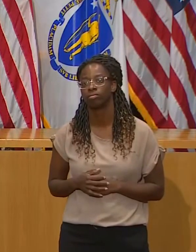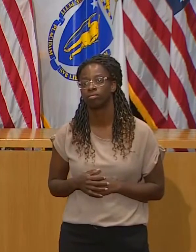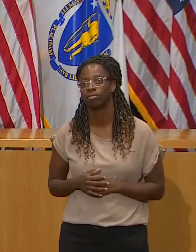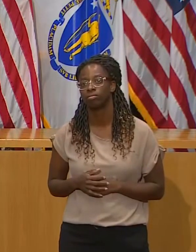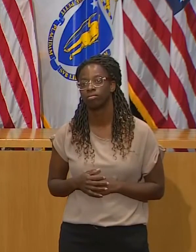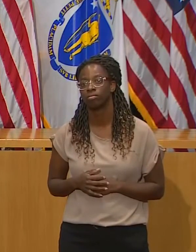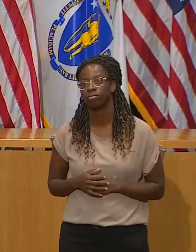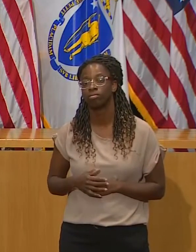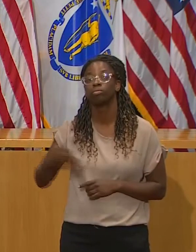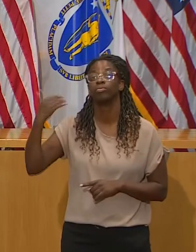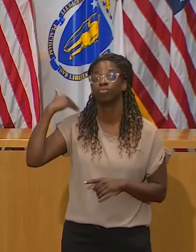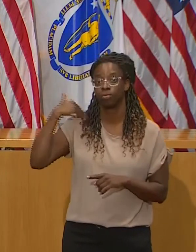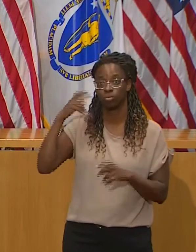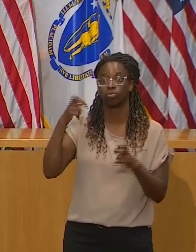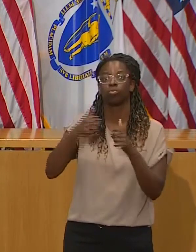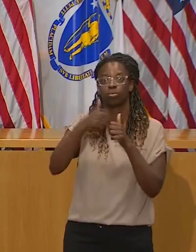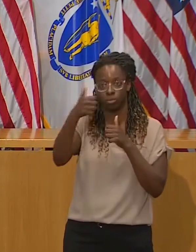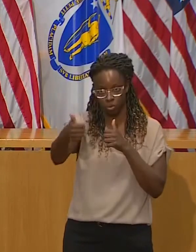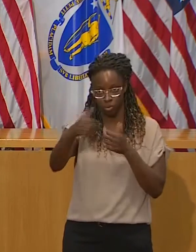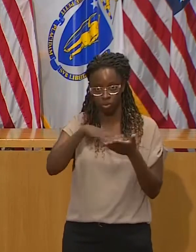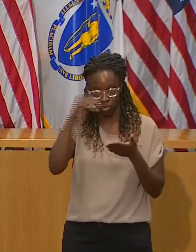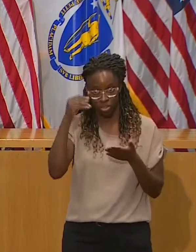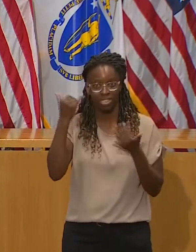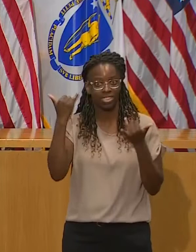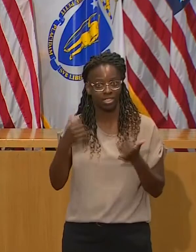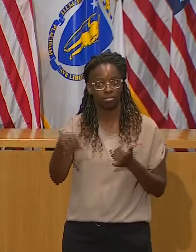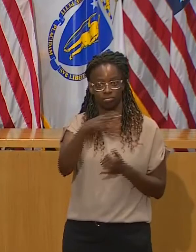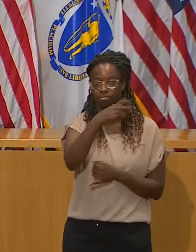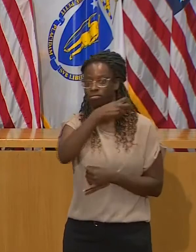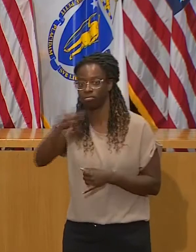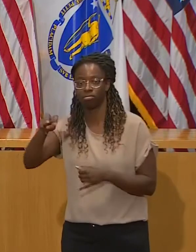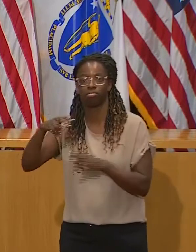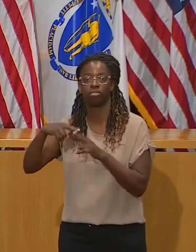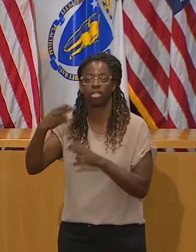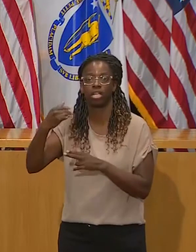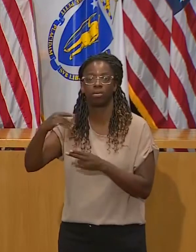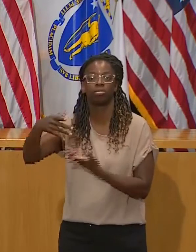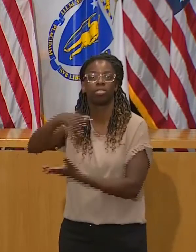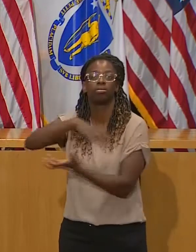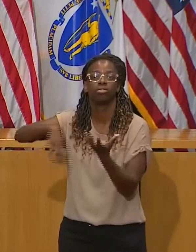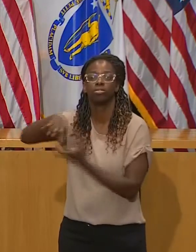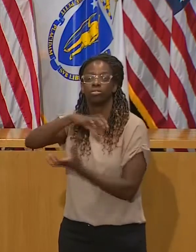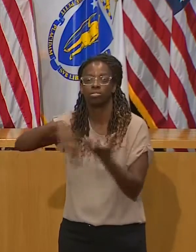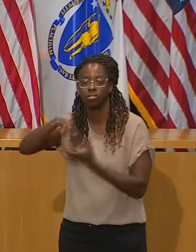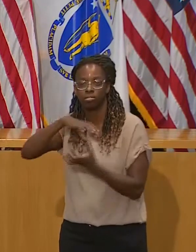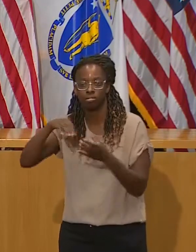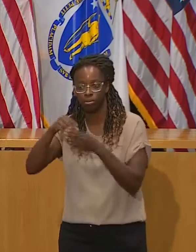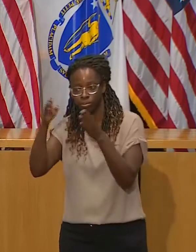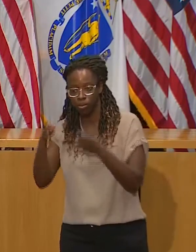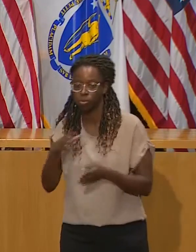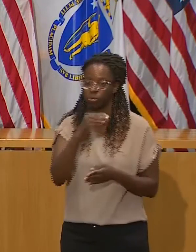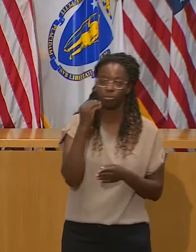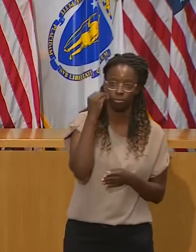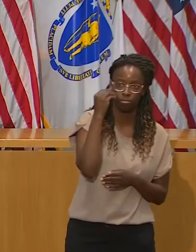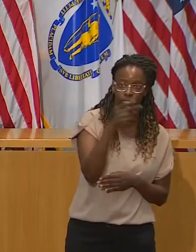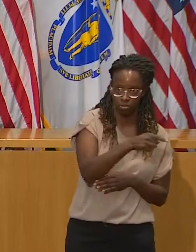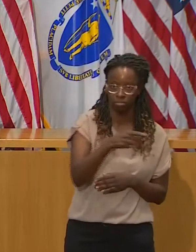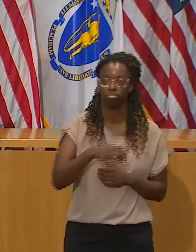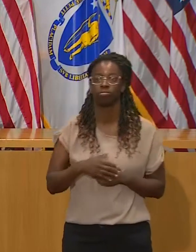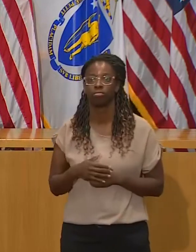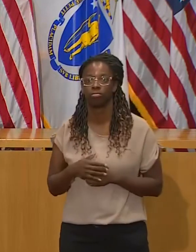that this virus spreads in schools. And, in fact, we have one of the best active demonstrations